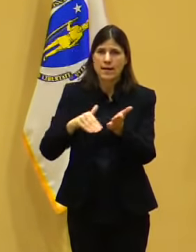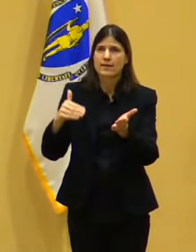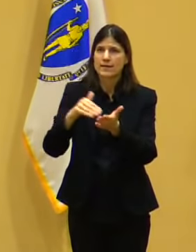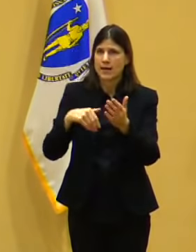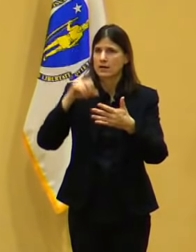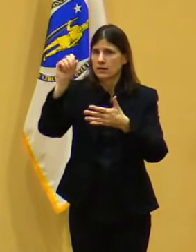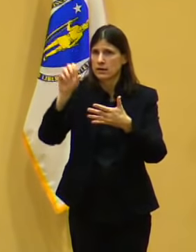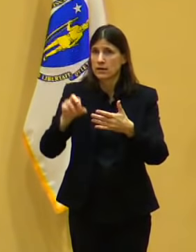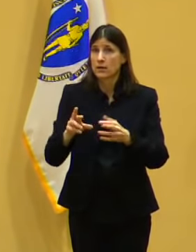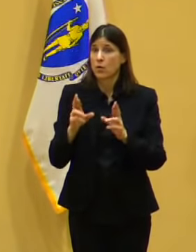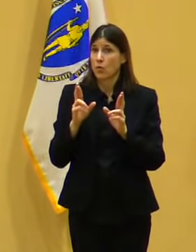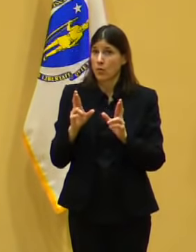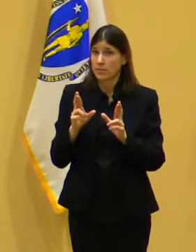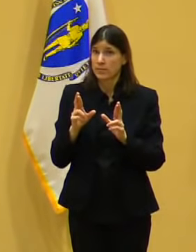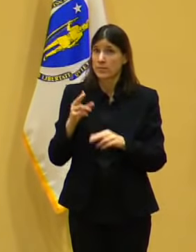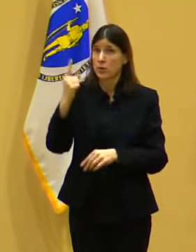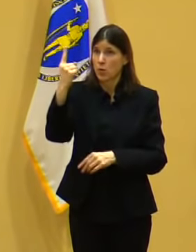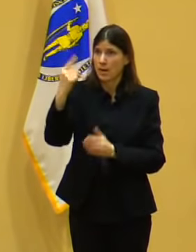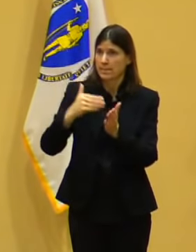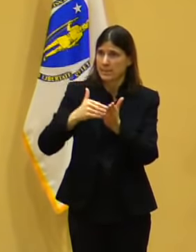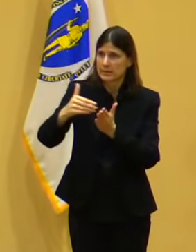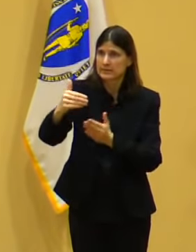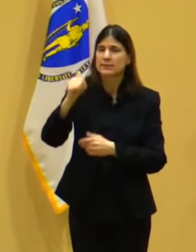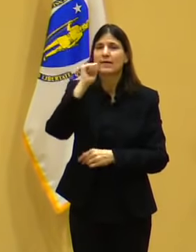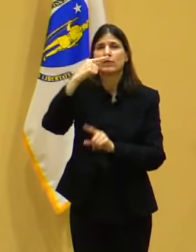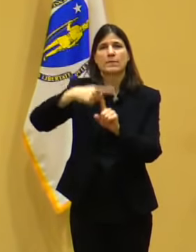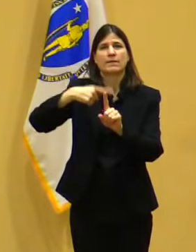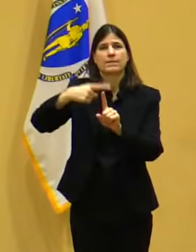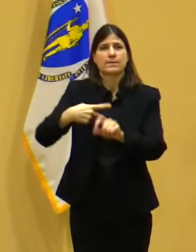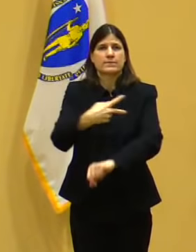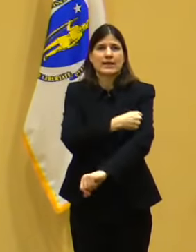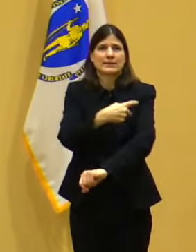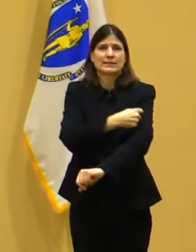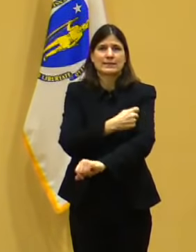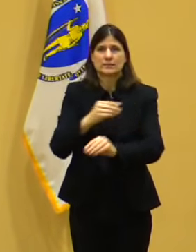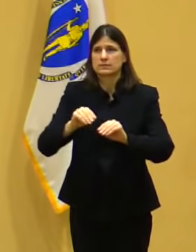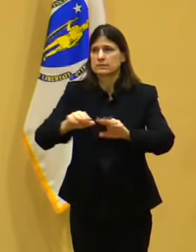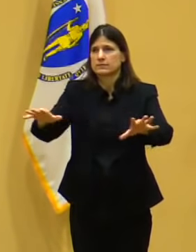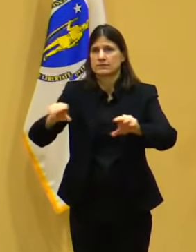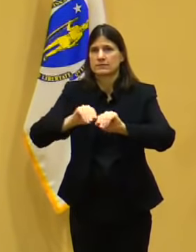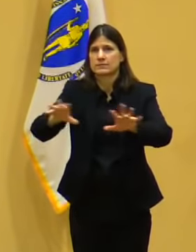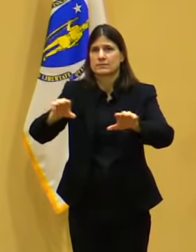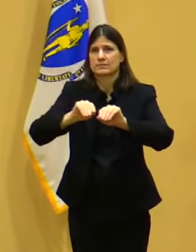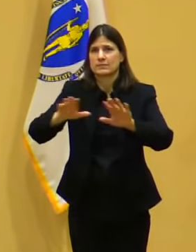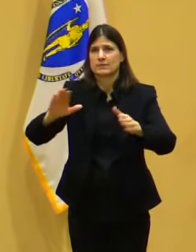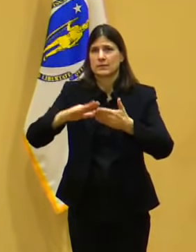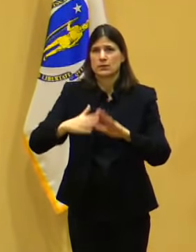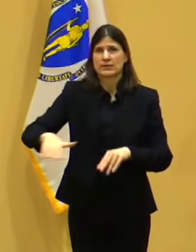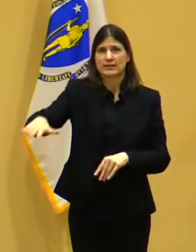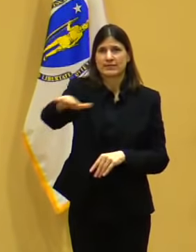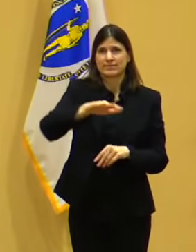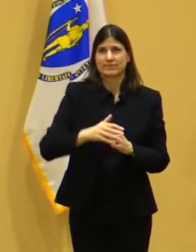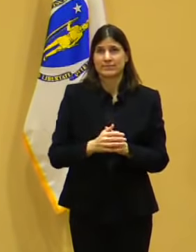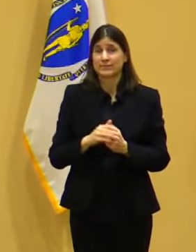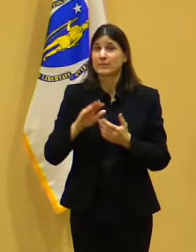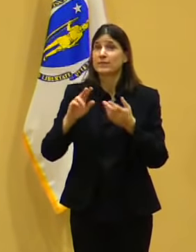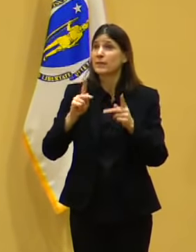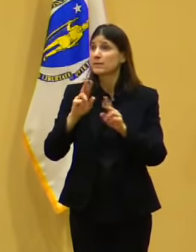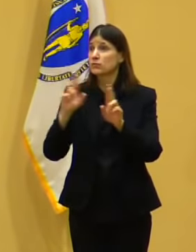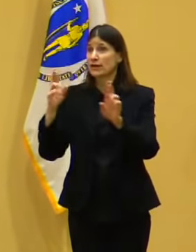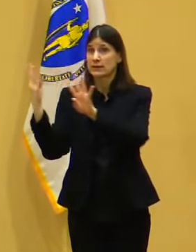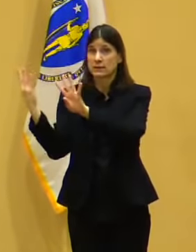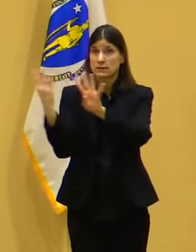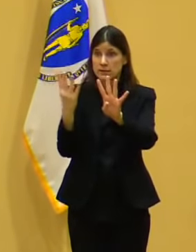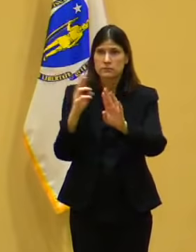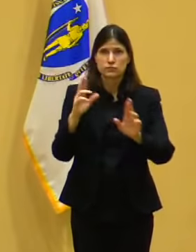million vaccines a month because we have the volume coming and the capacity to do that.